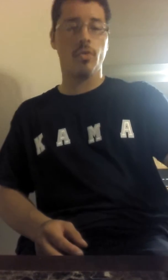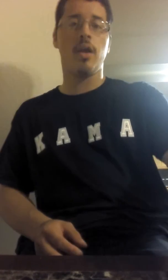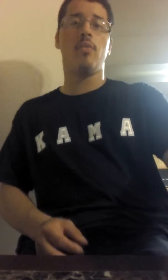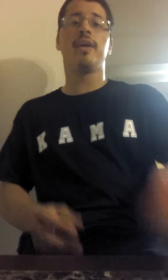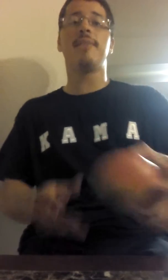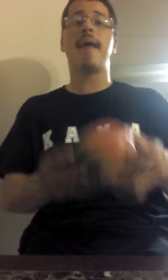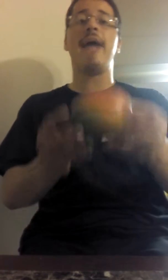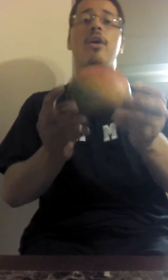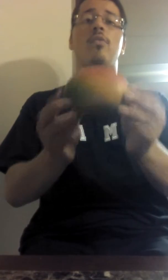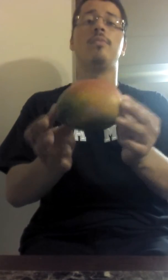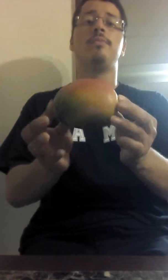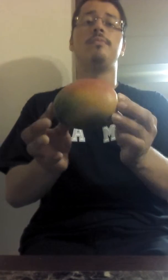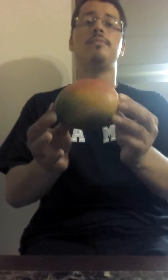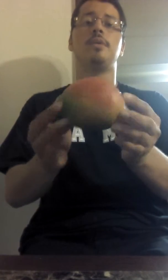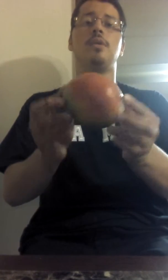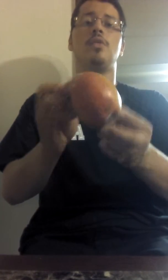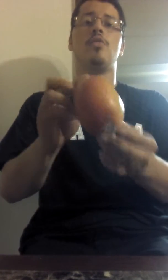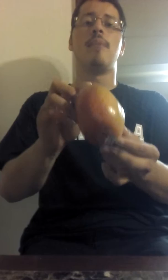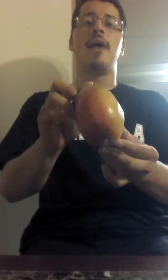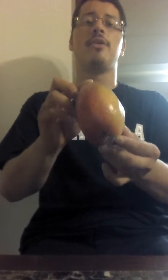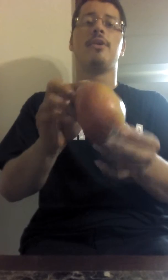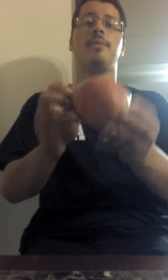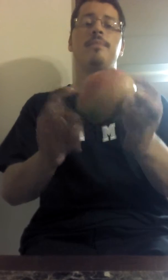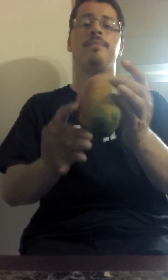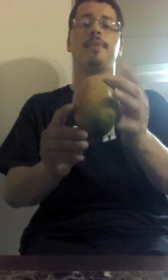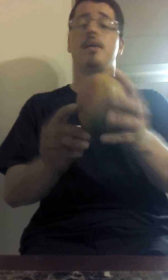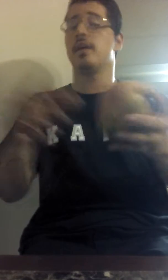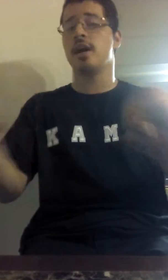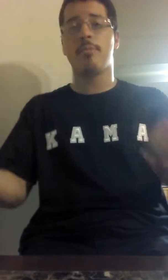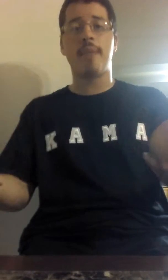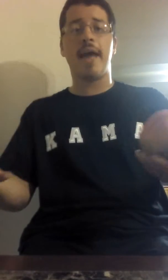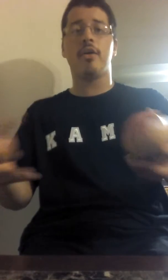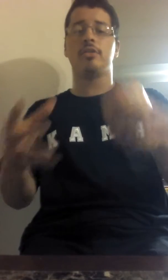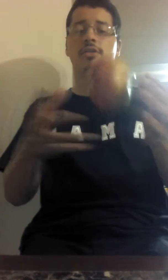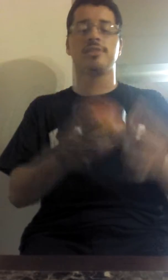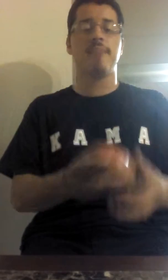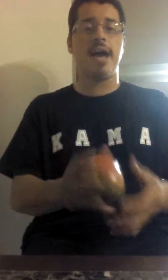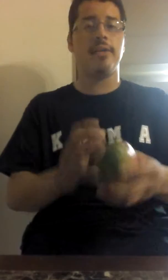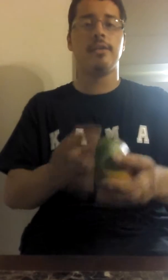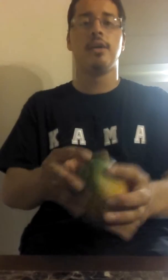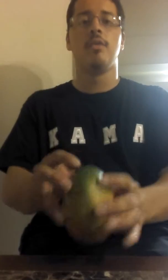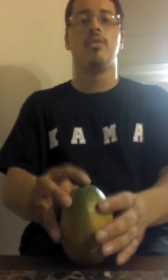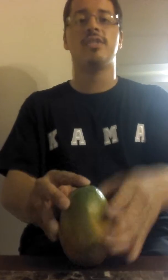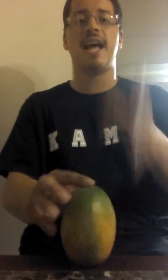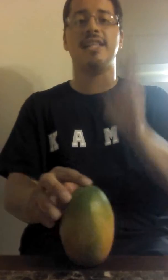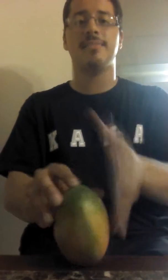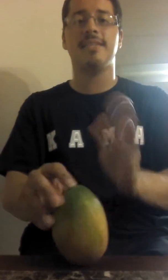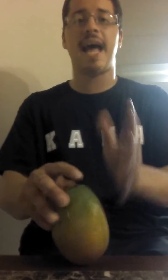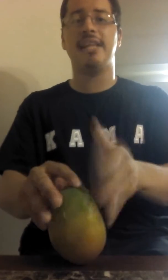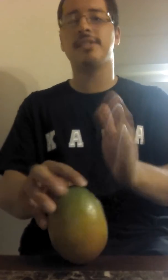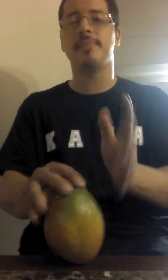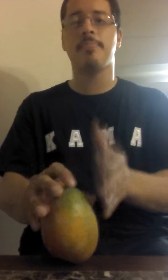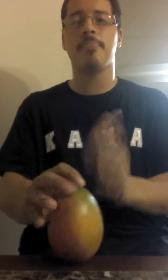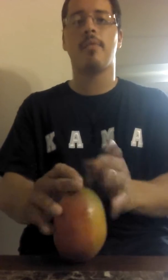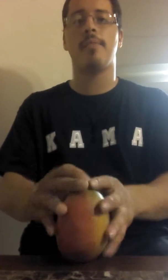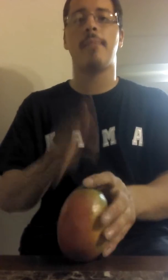We get a mango. A mango. A couple mangoes. Doesn't matter. We slice them and dice them. Remember?